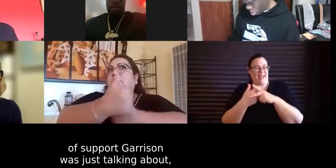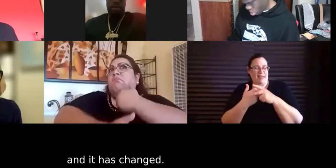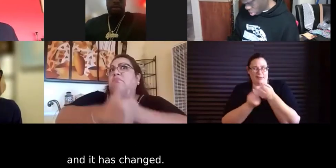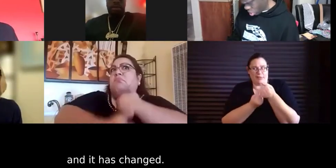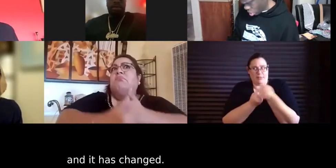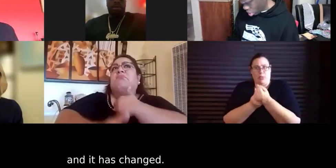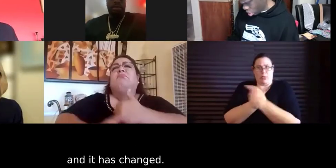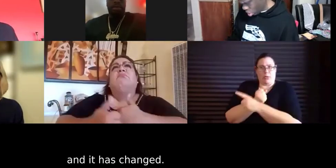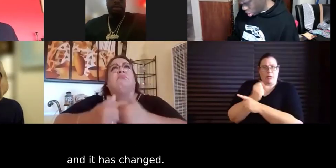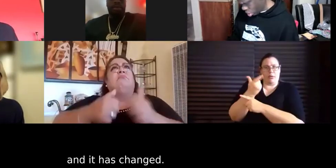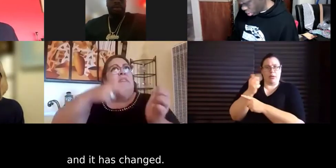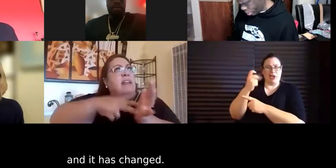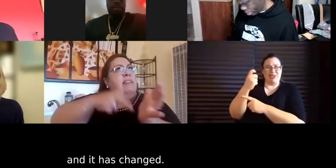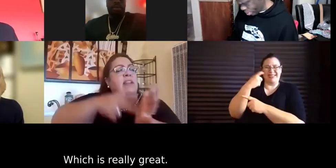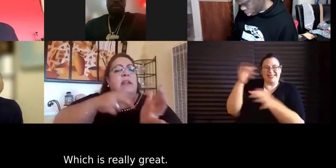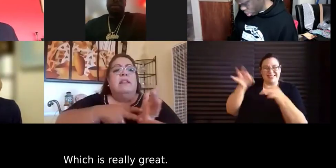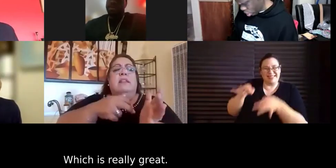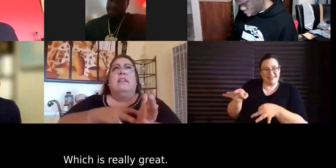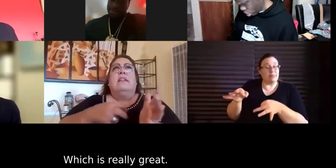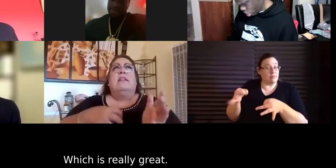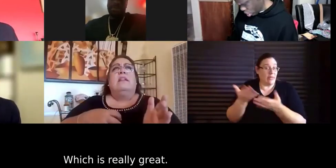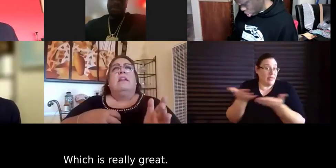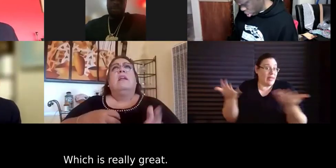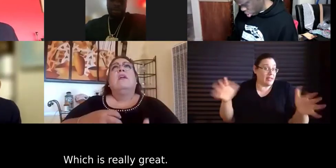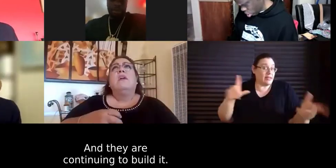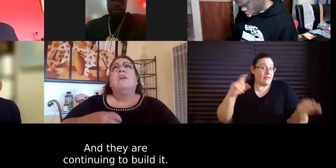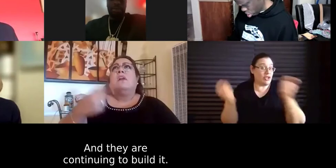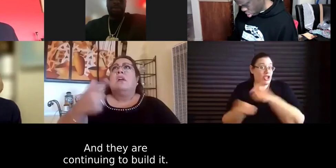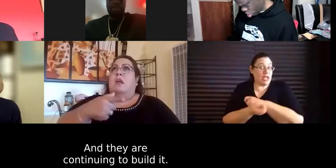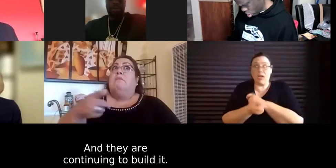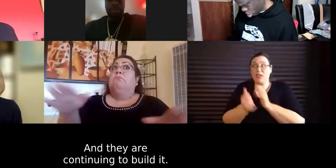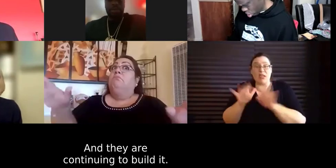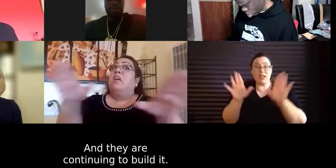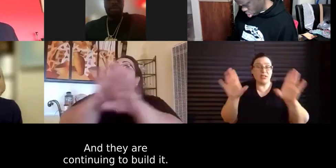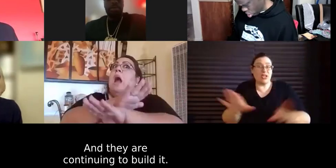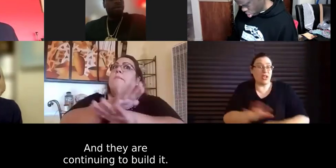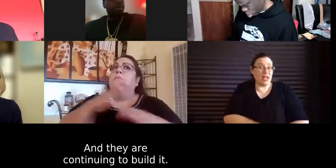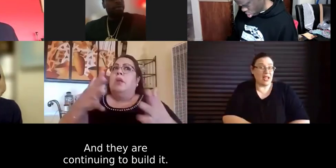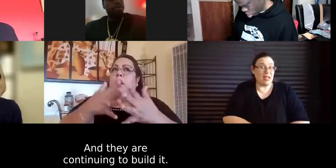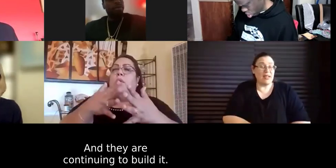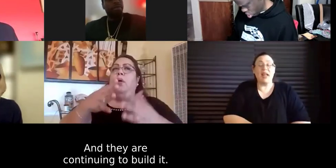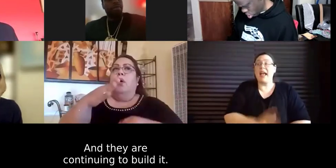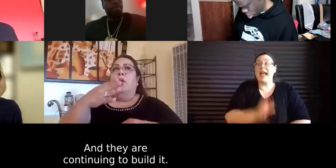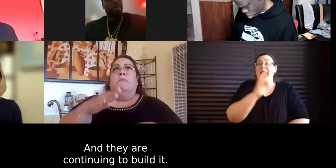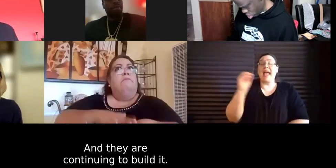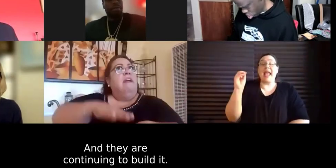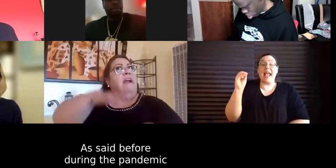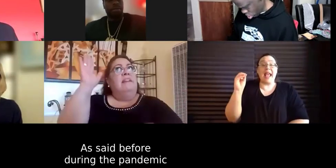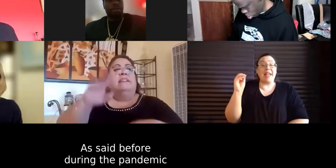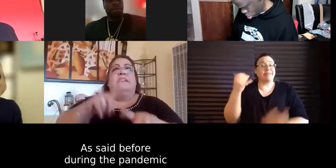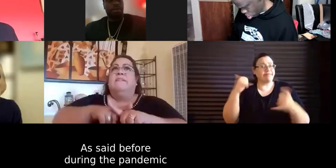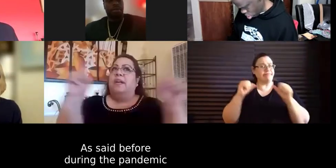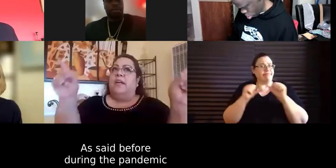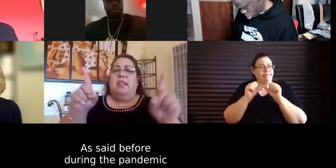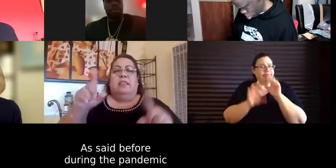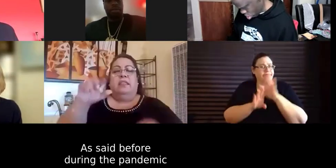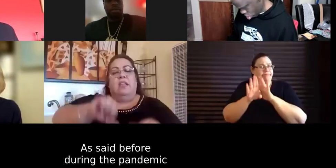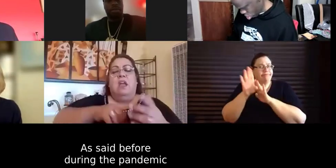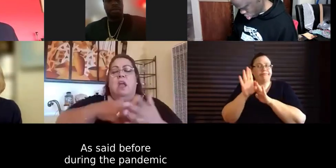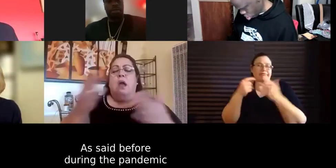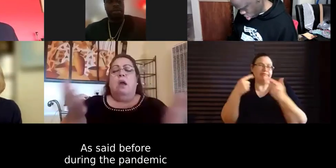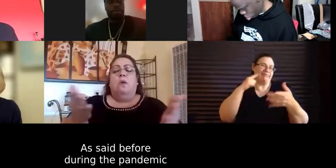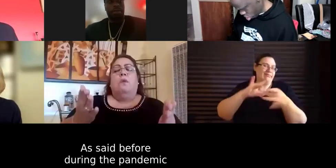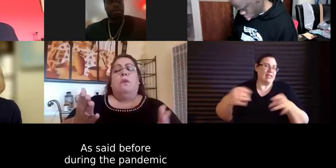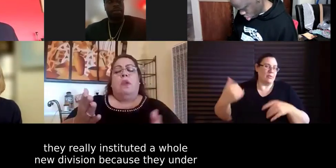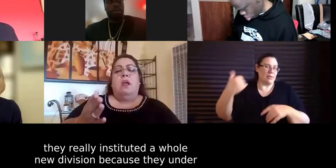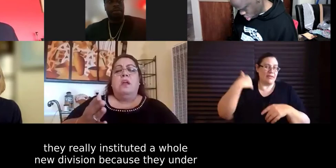talking about and it's and it has changed which is really great and and it's they're continuing to build it and as i said before during